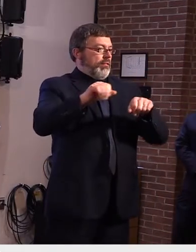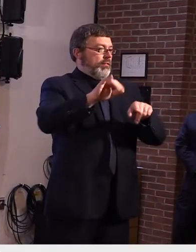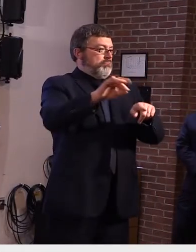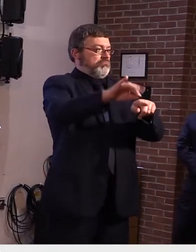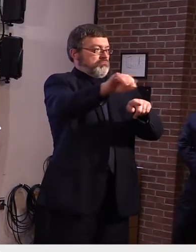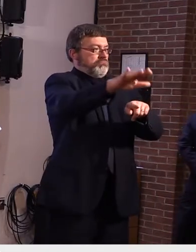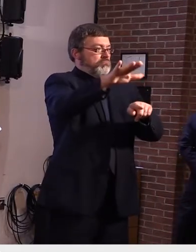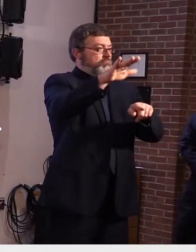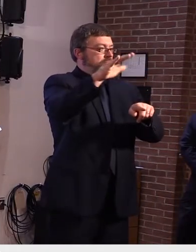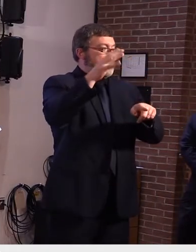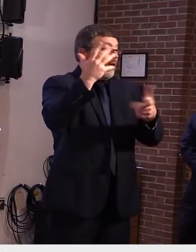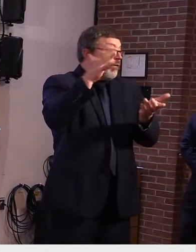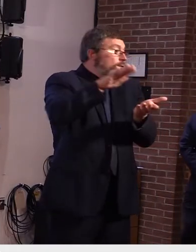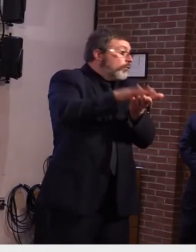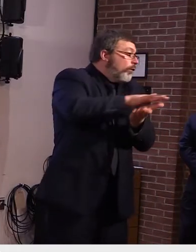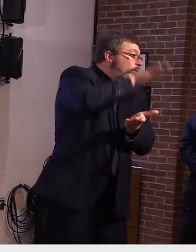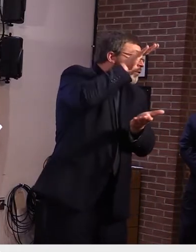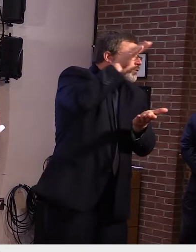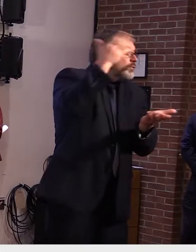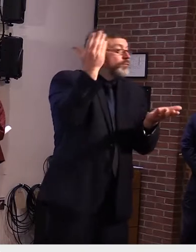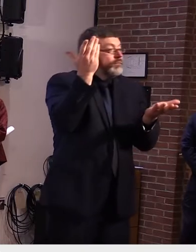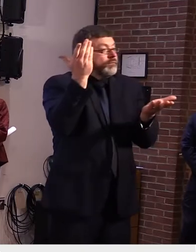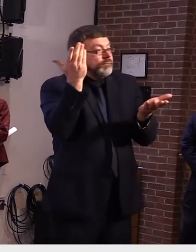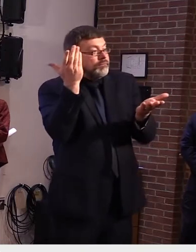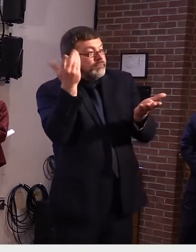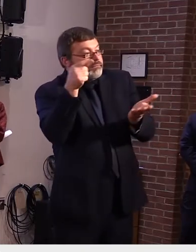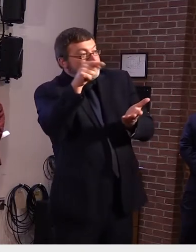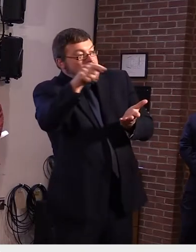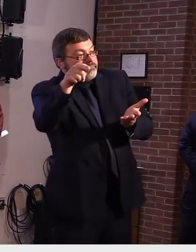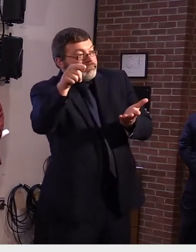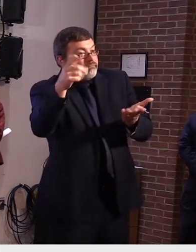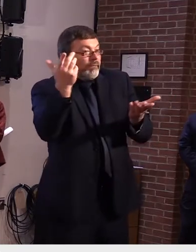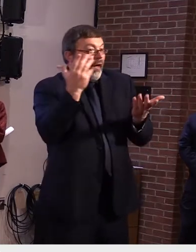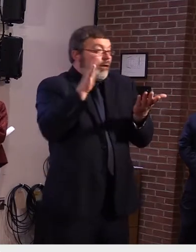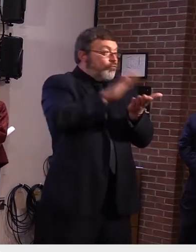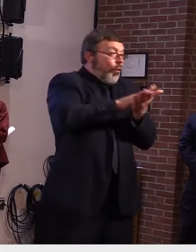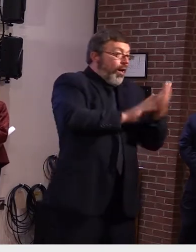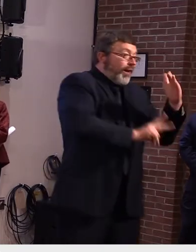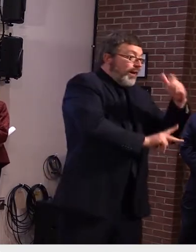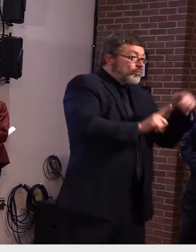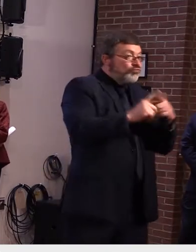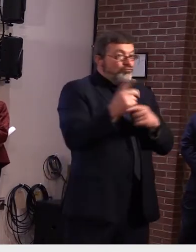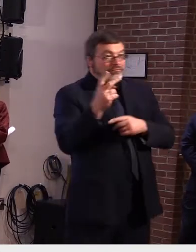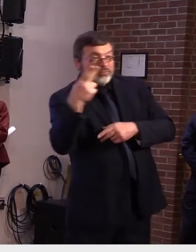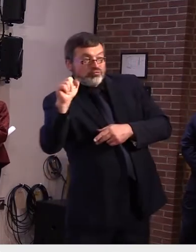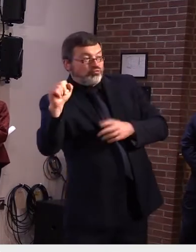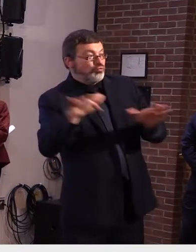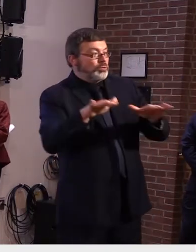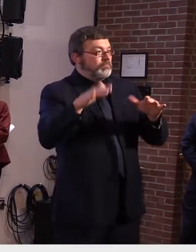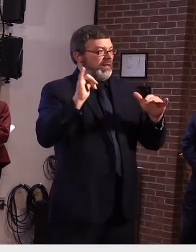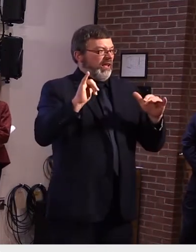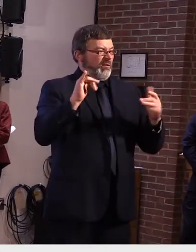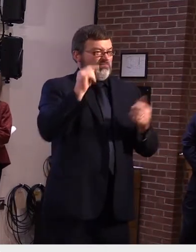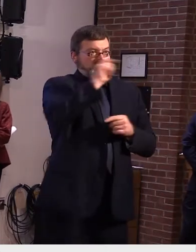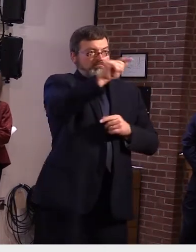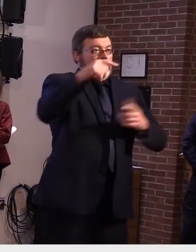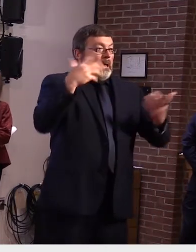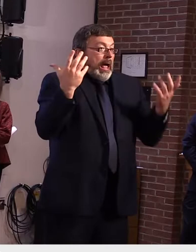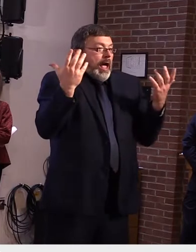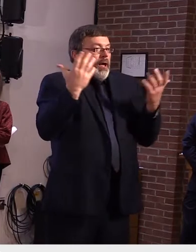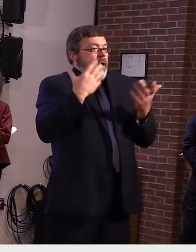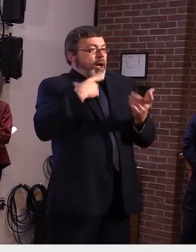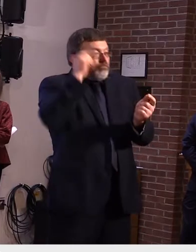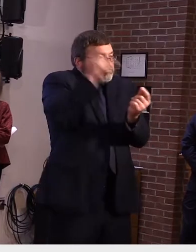we have three different k through 12 schools and five different workplaces with the exception of one